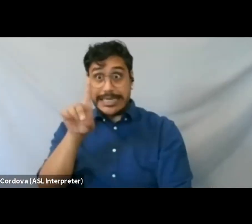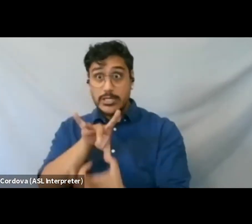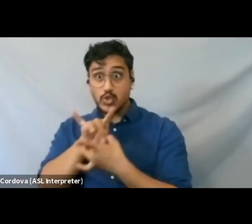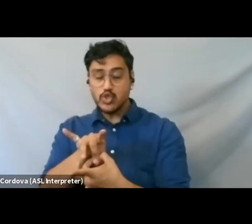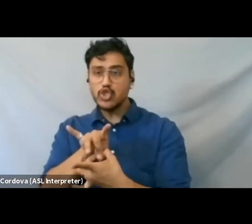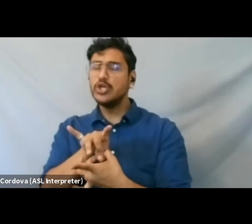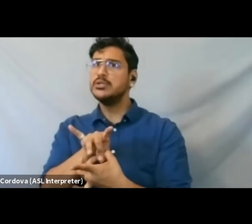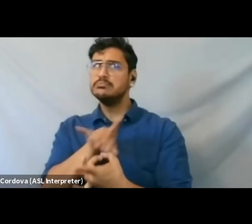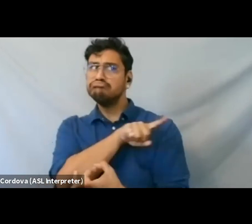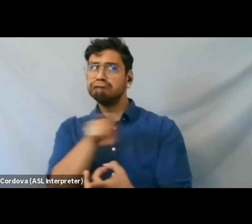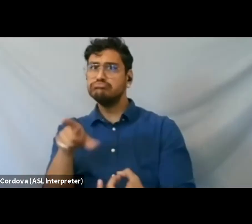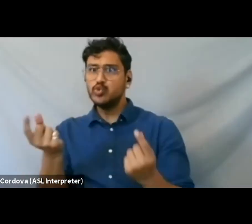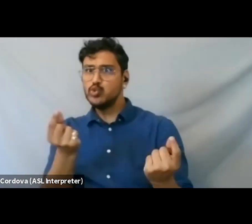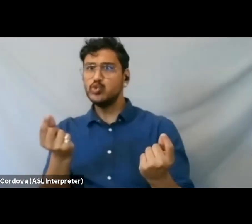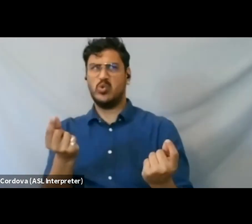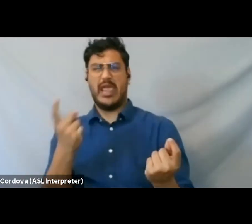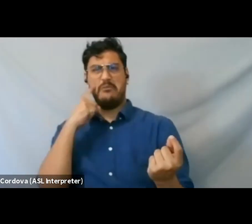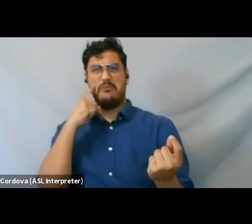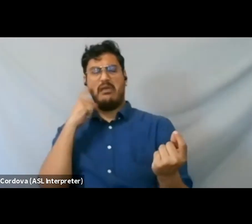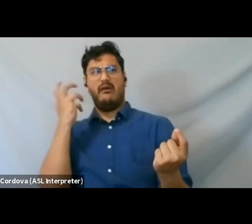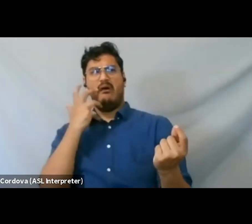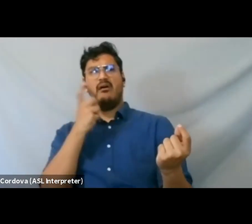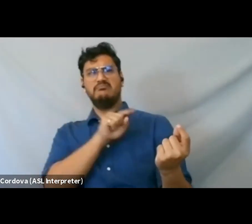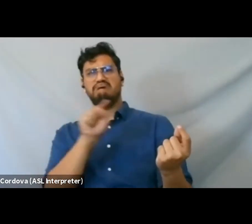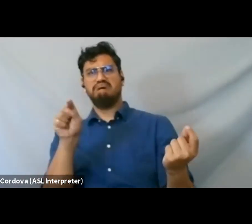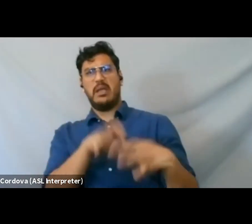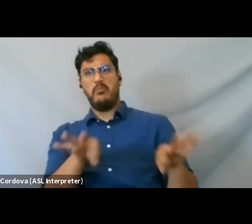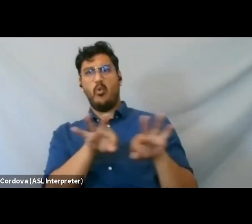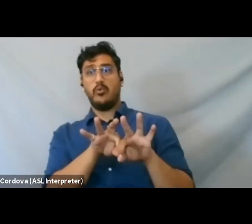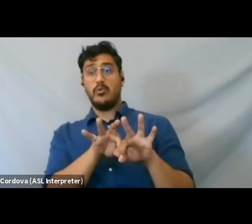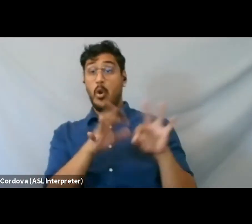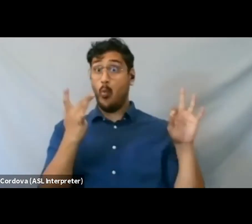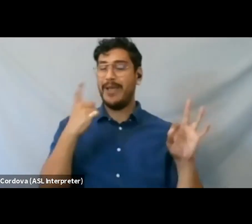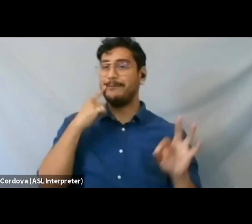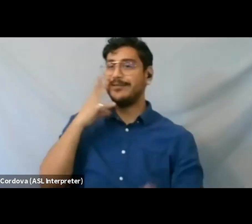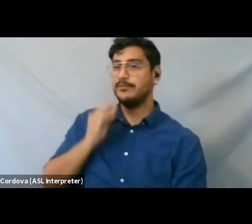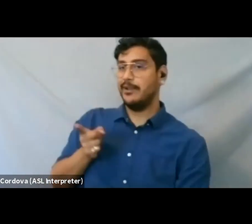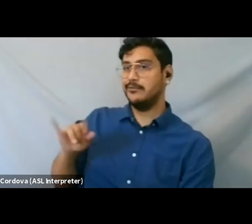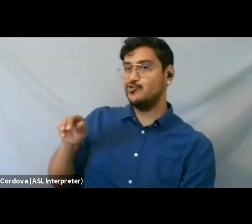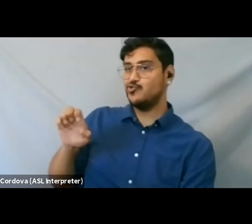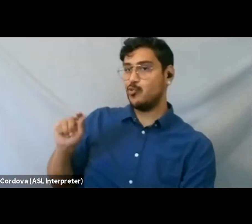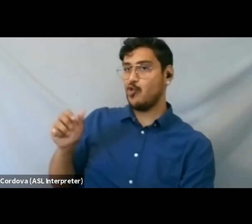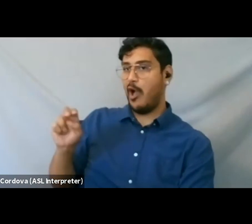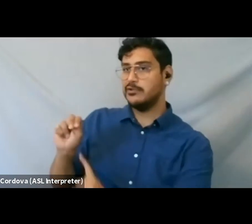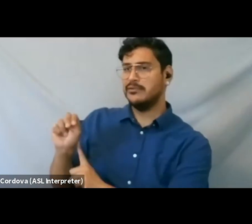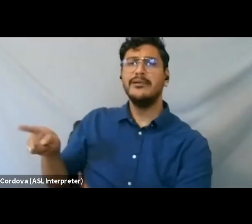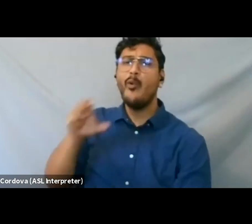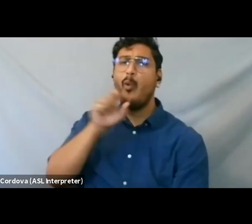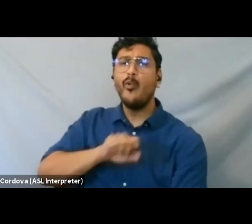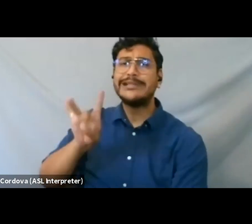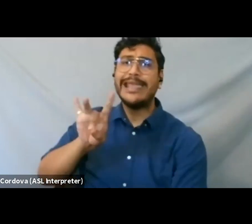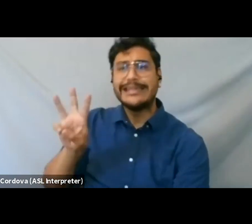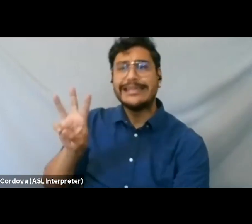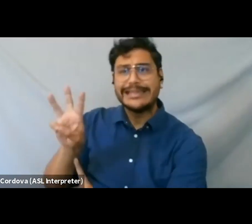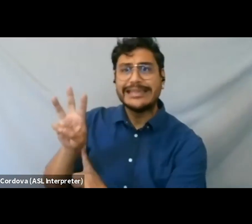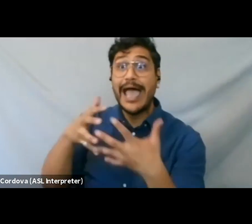that is because I had this experience with Joe Thompson. He was 86 when I met him, African-American fiddler, one of the